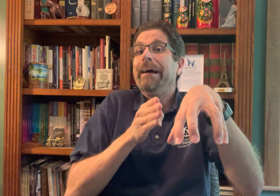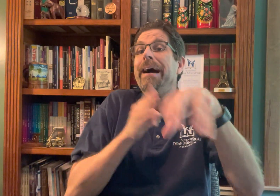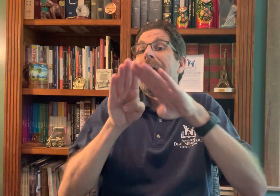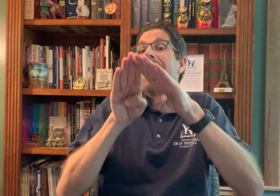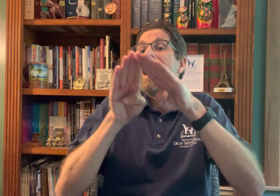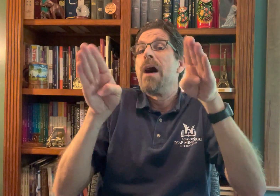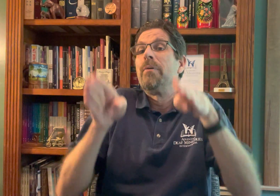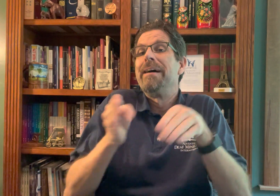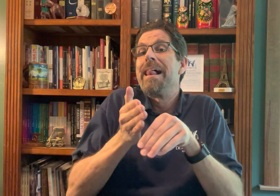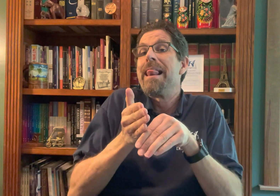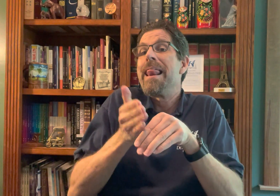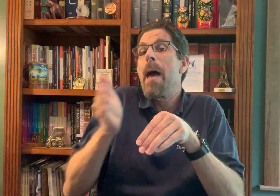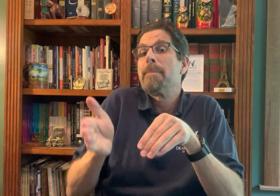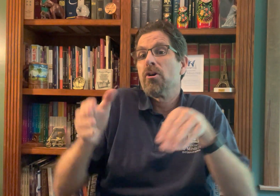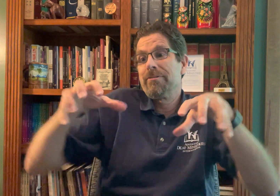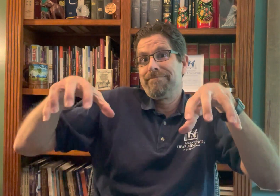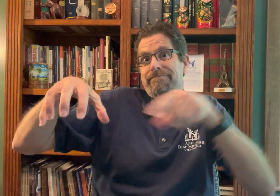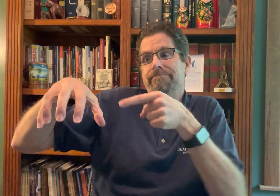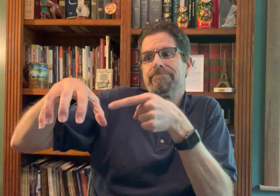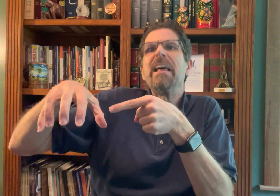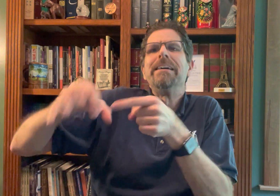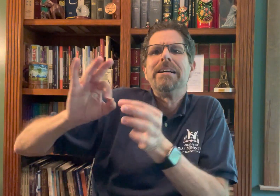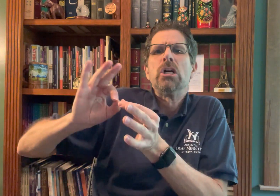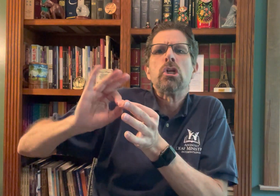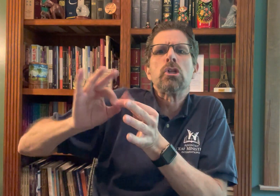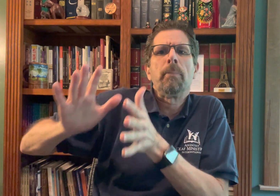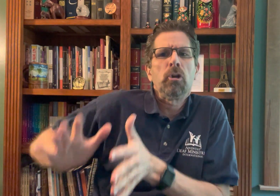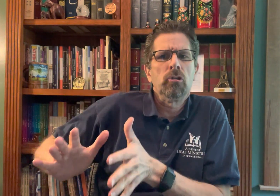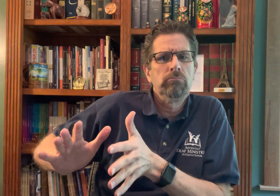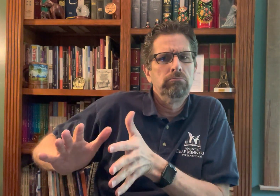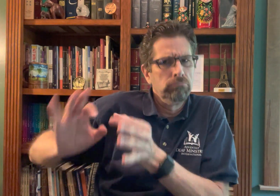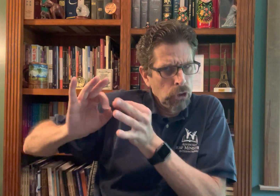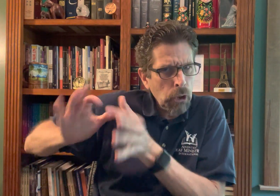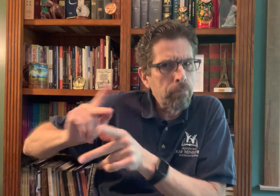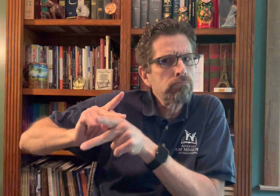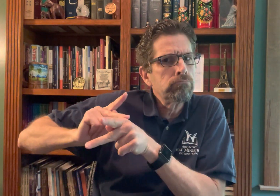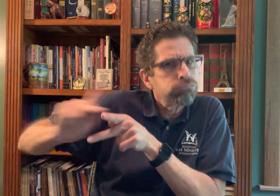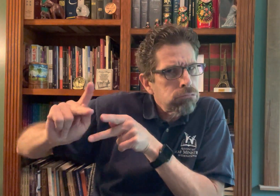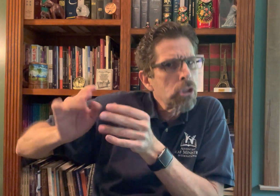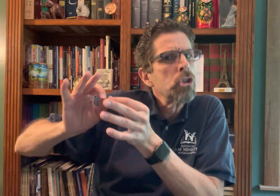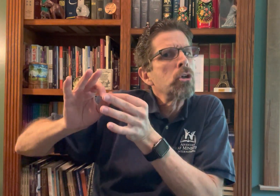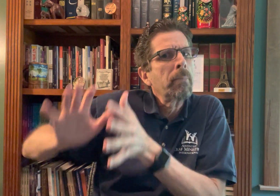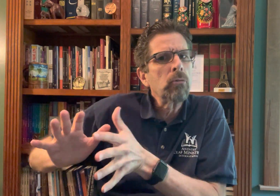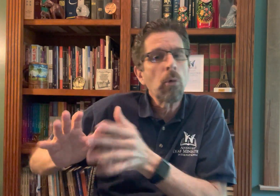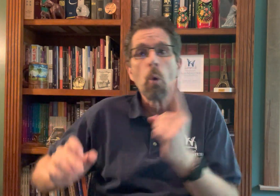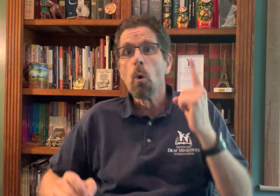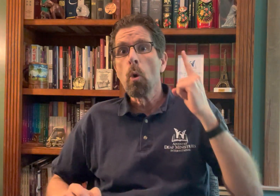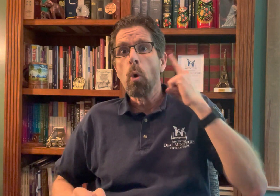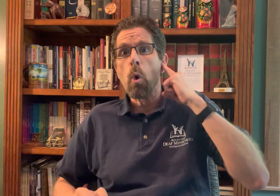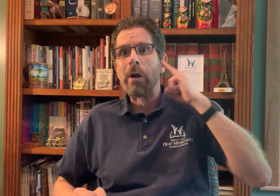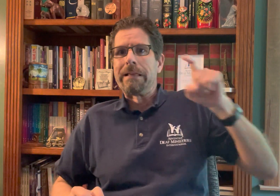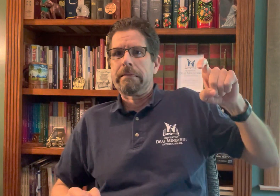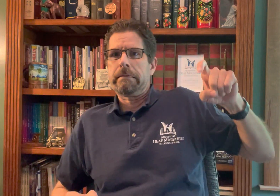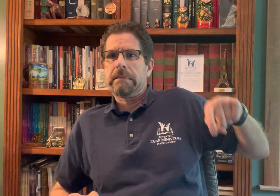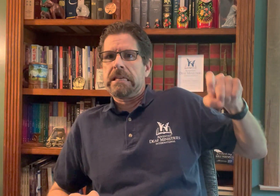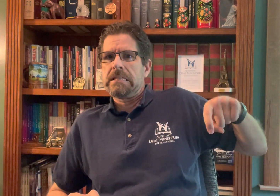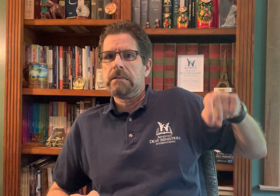The church also was fortunate that a professional